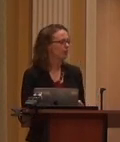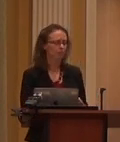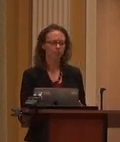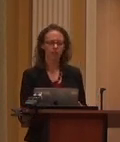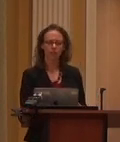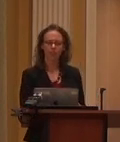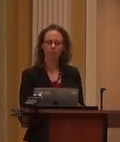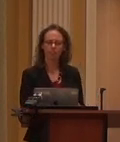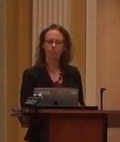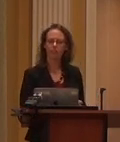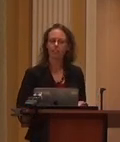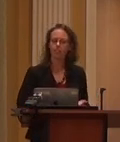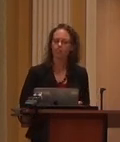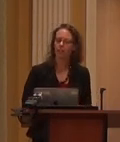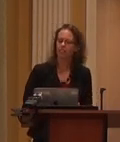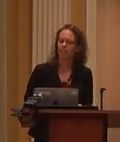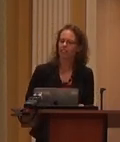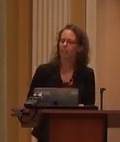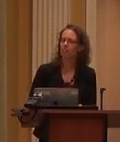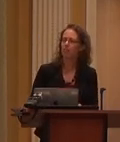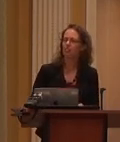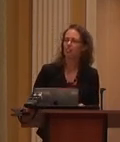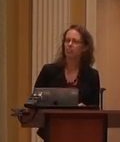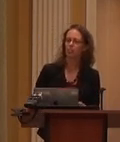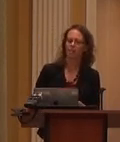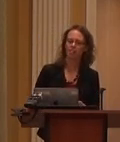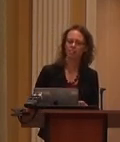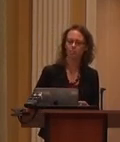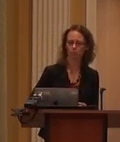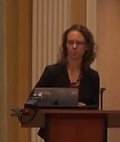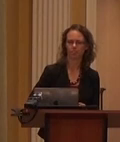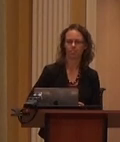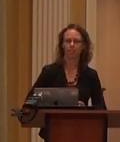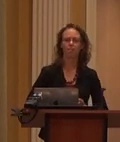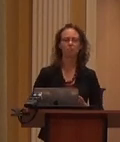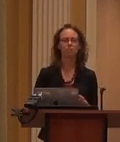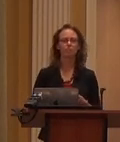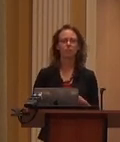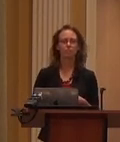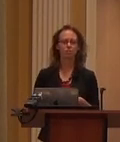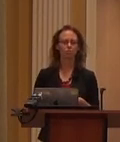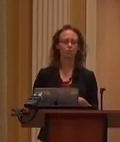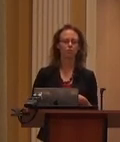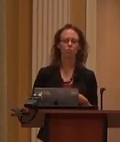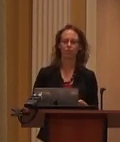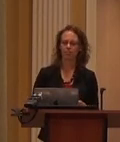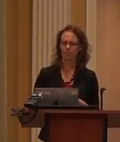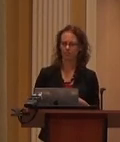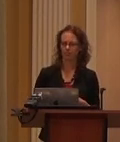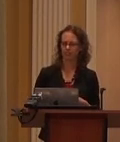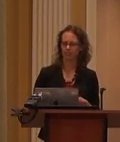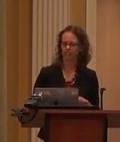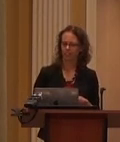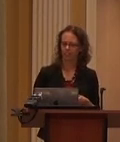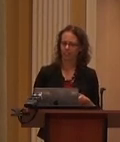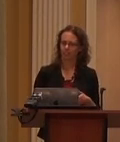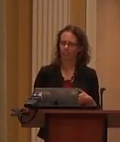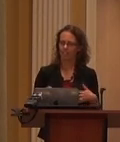Shifting a bit here, I want to hit creative writing and other related humanities courses that help to develop student voice.